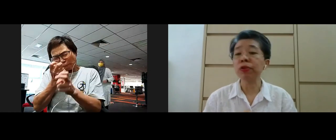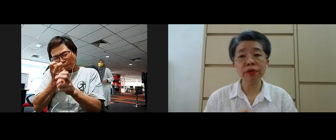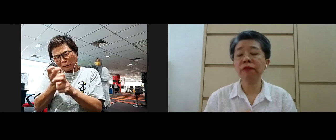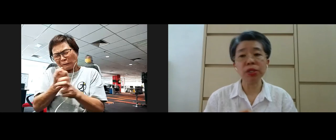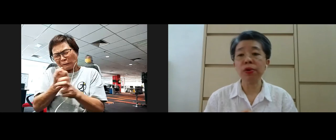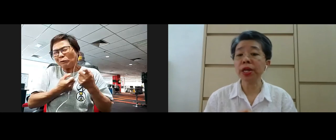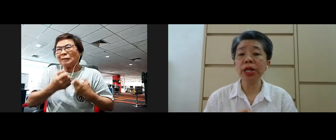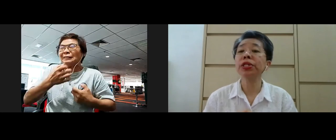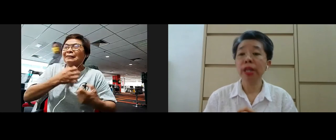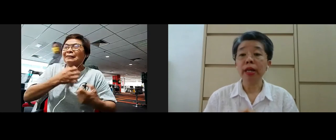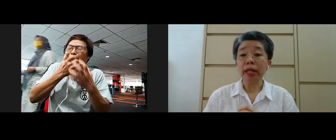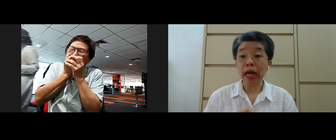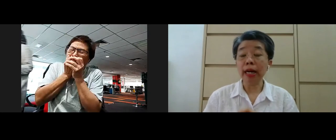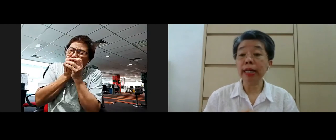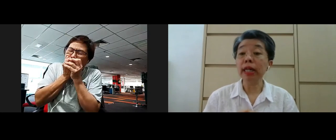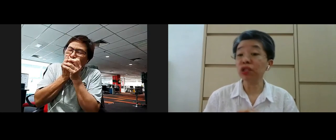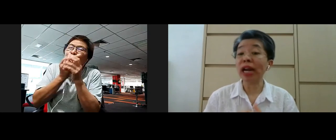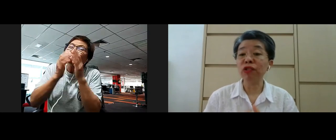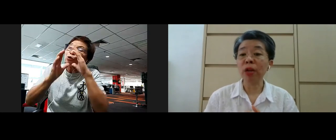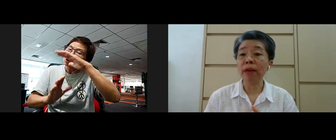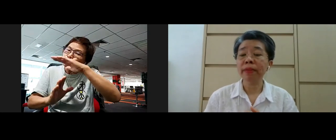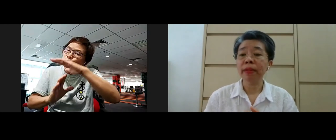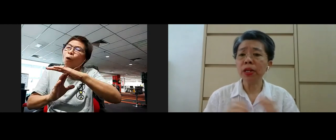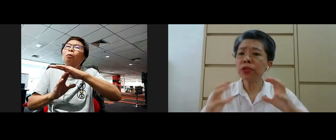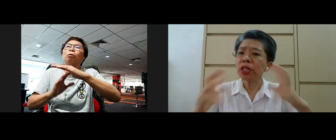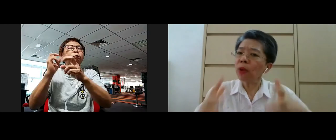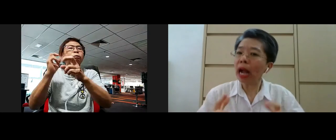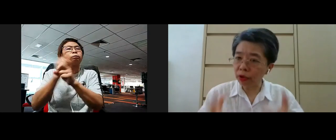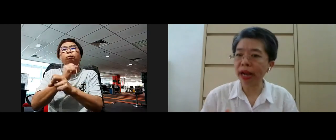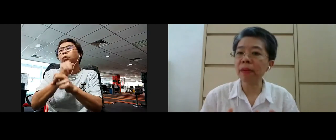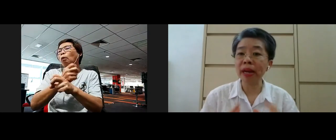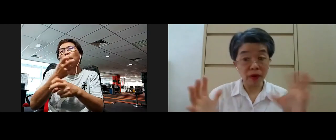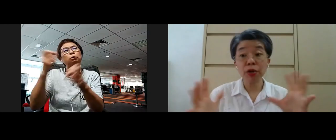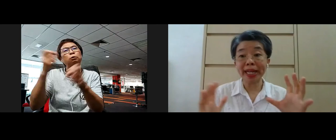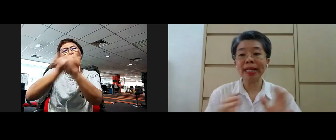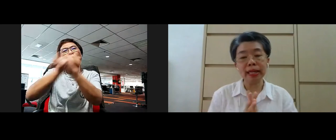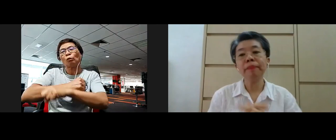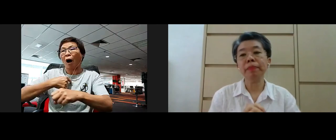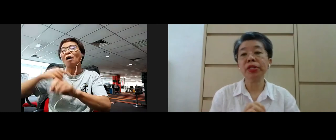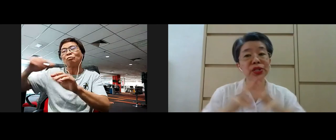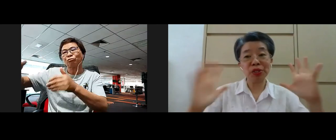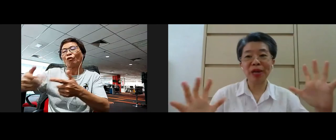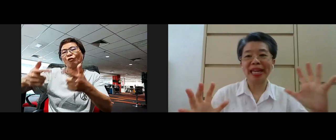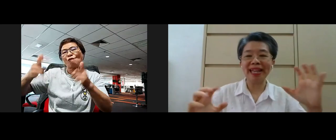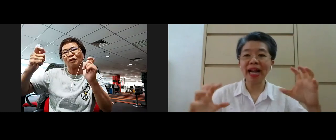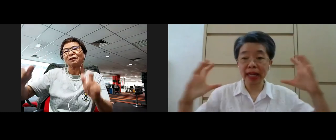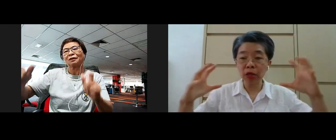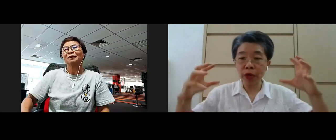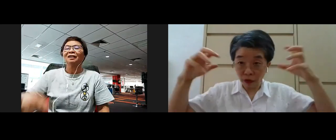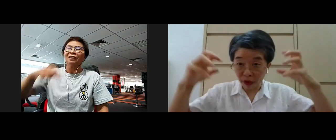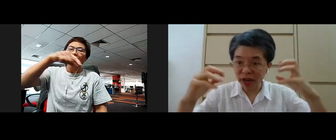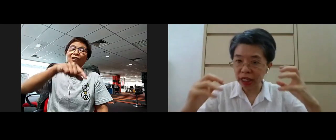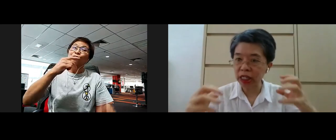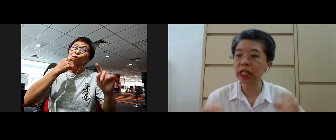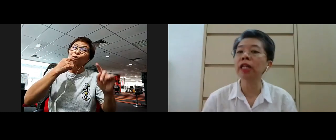and I know grief and sorrow is a challenging one yeah so that's what I would recommend very quickly yeah because this is Q&A yeah I